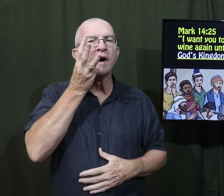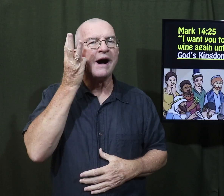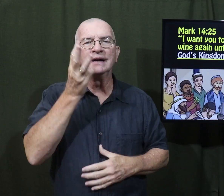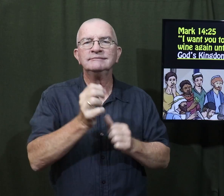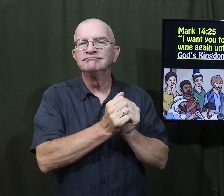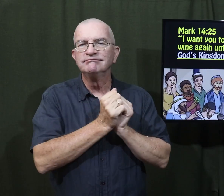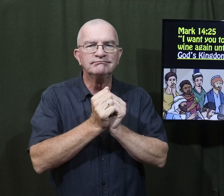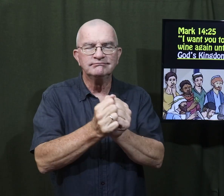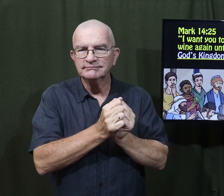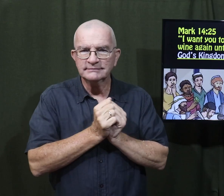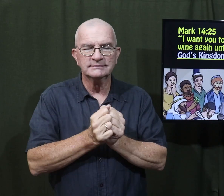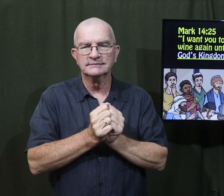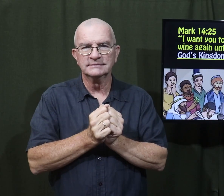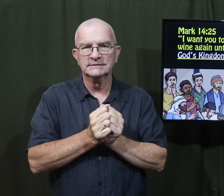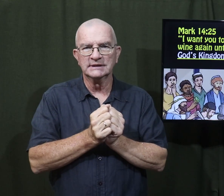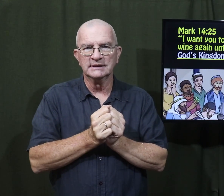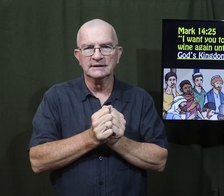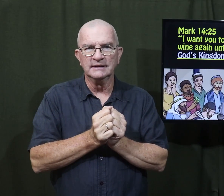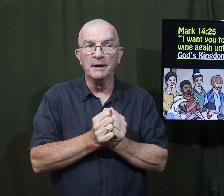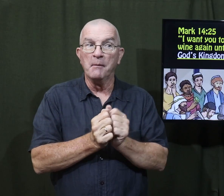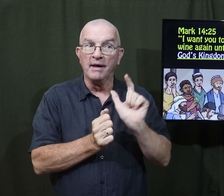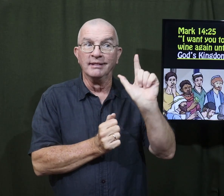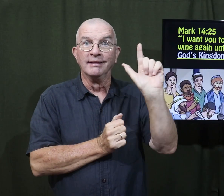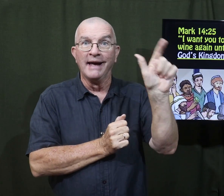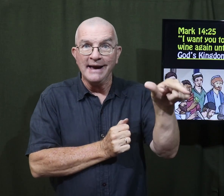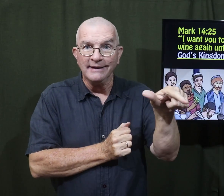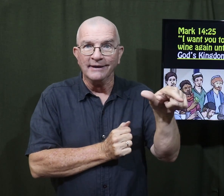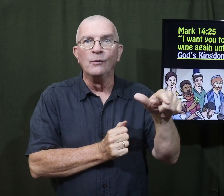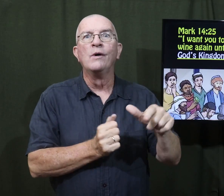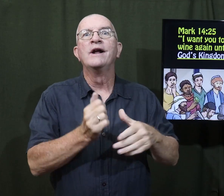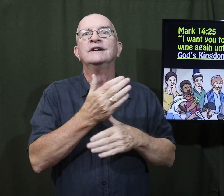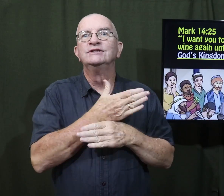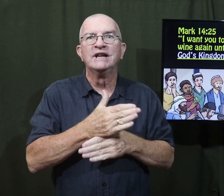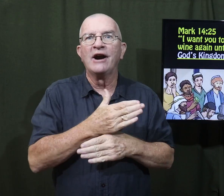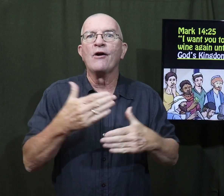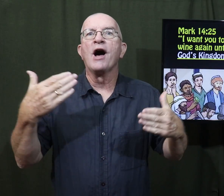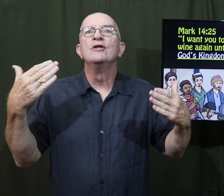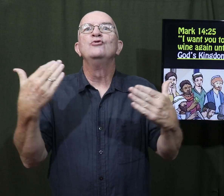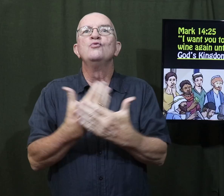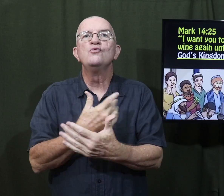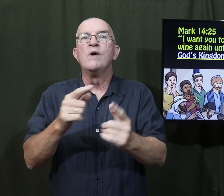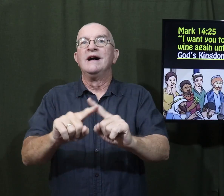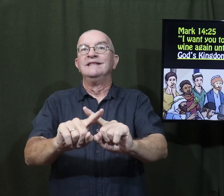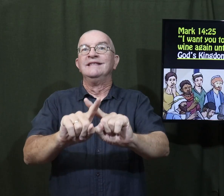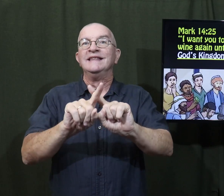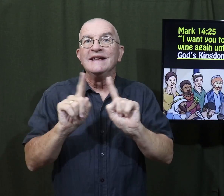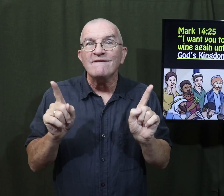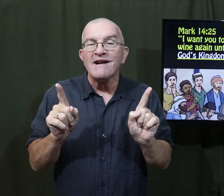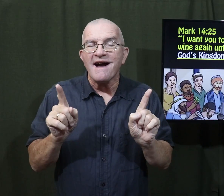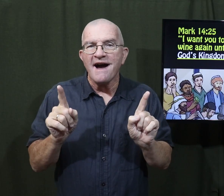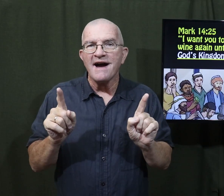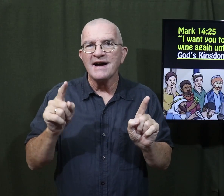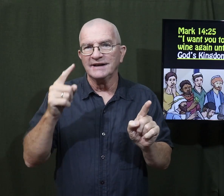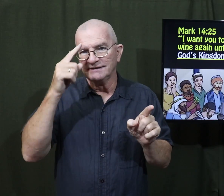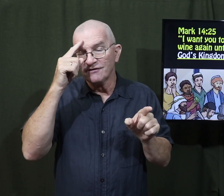and He'll never share wine with them again. But later, He's going to share a new, different